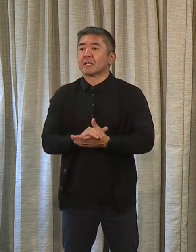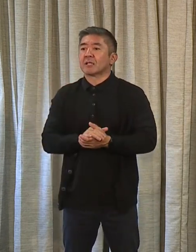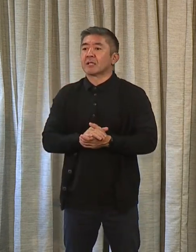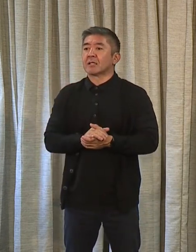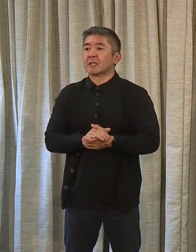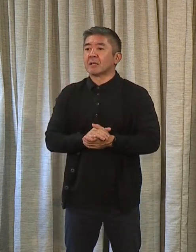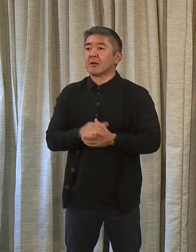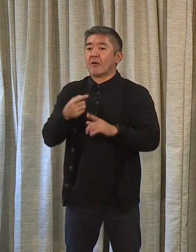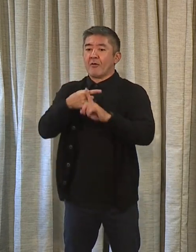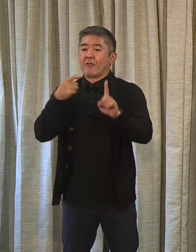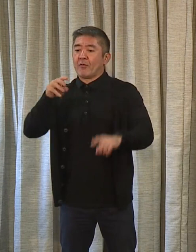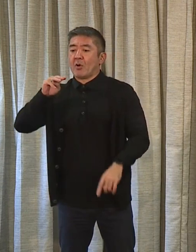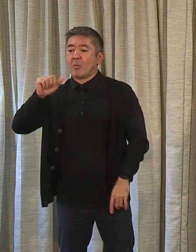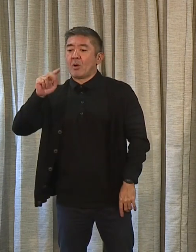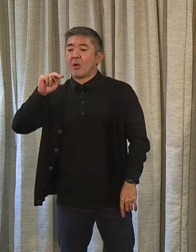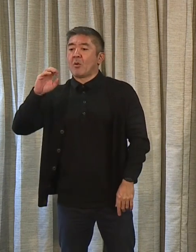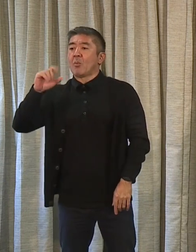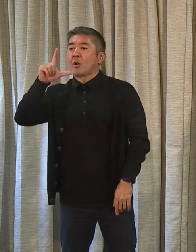From Manolo.